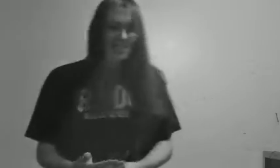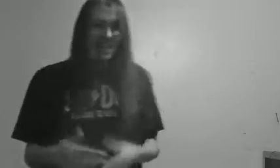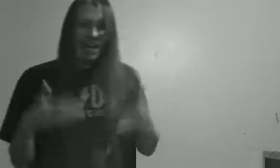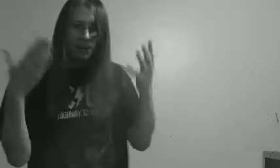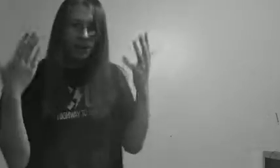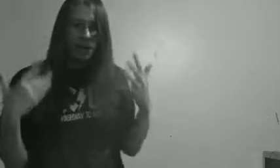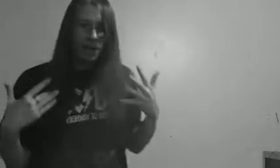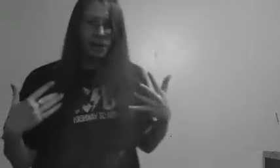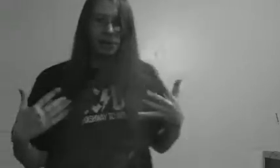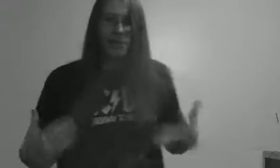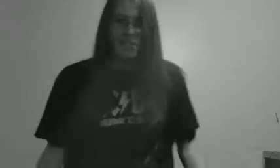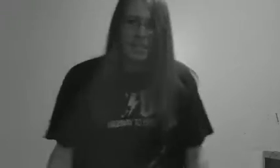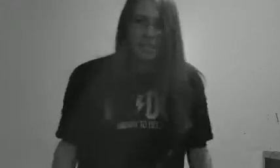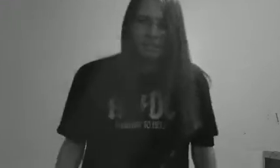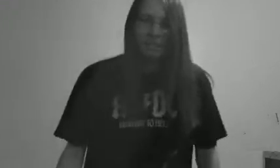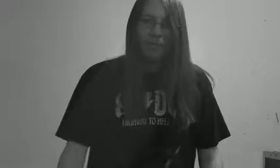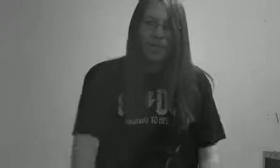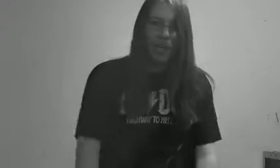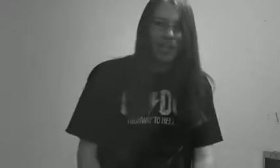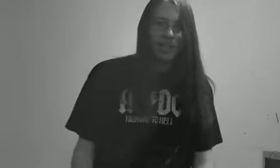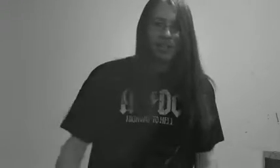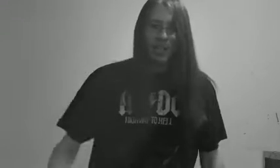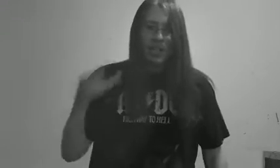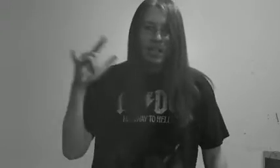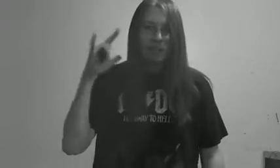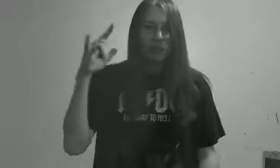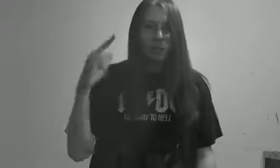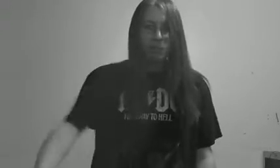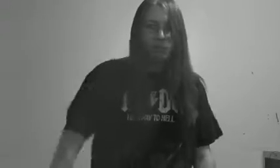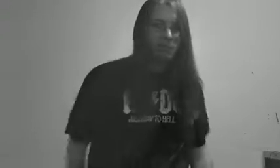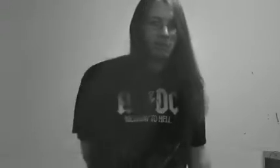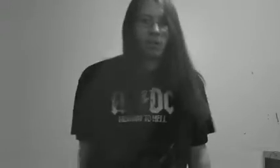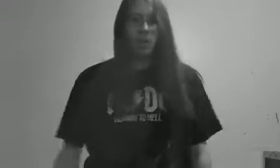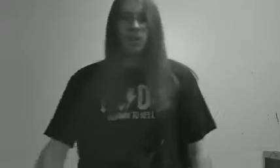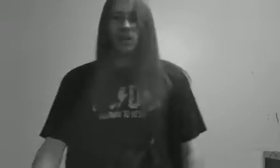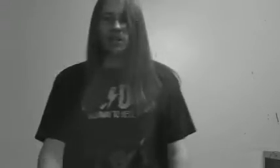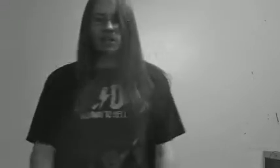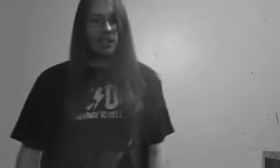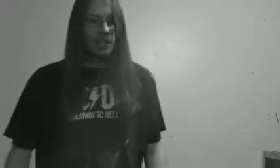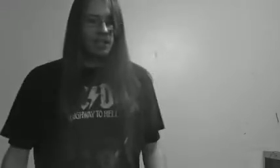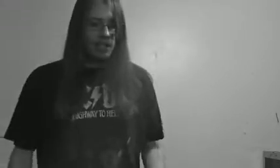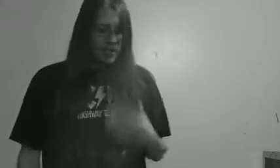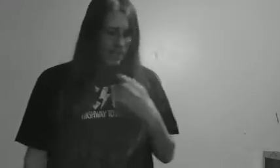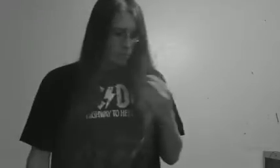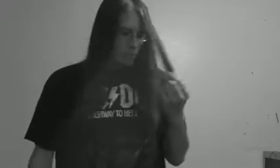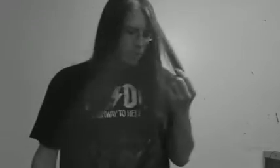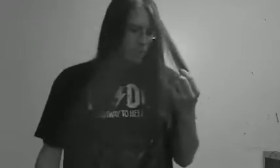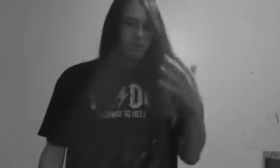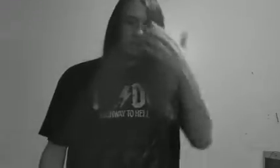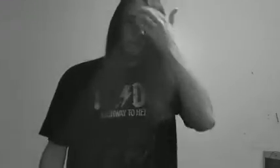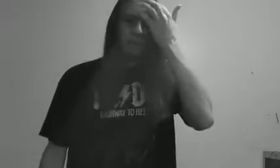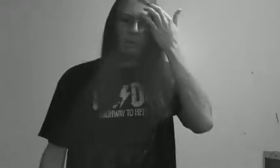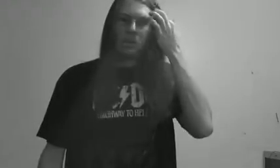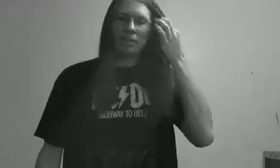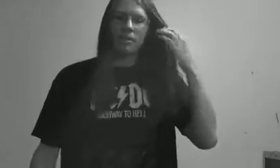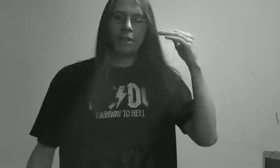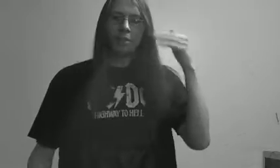I grow it long because I'm, uh, trying to keep my rebel going on, and I don't really grow it. To look